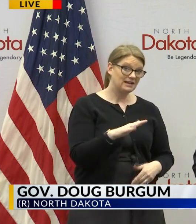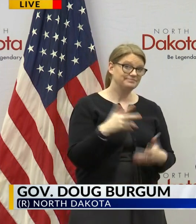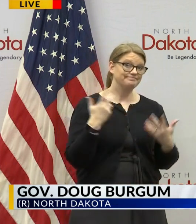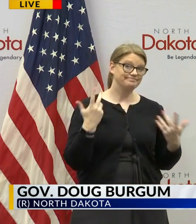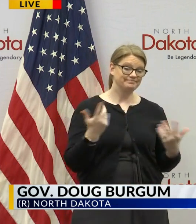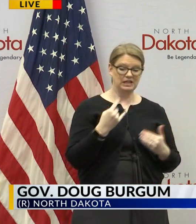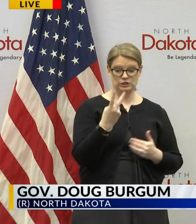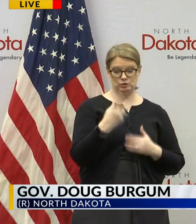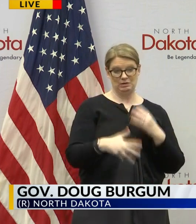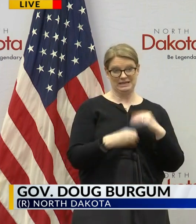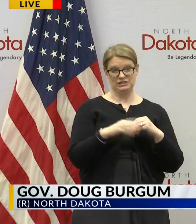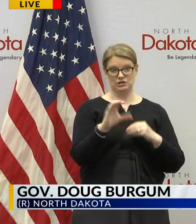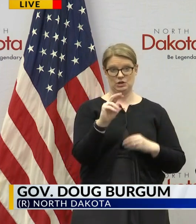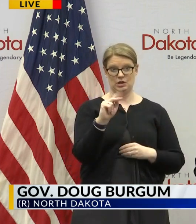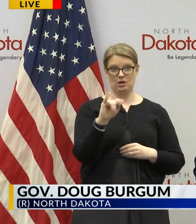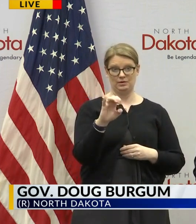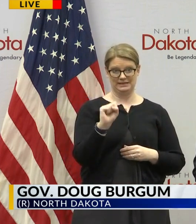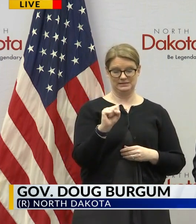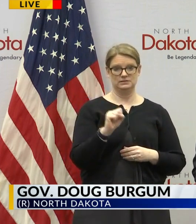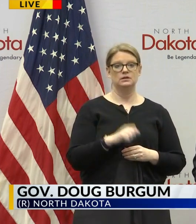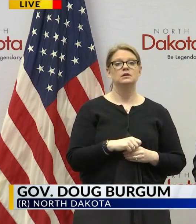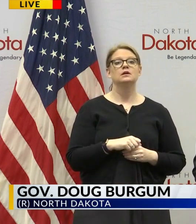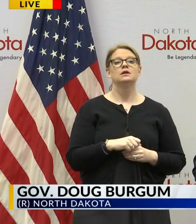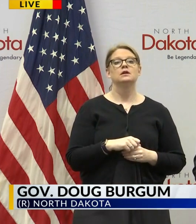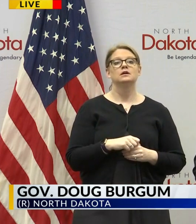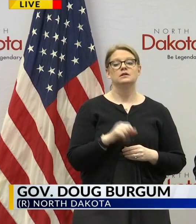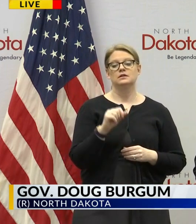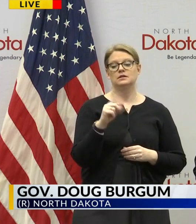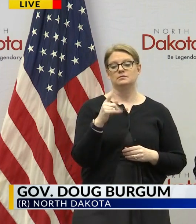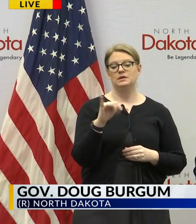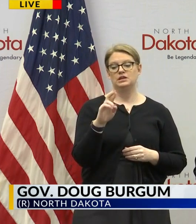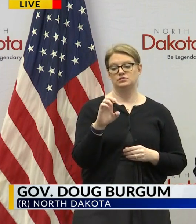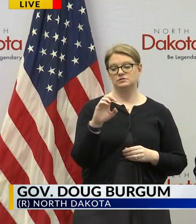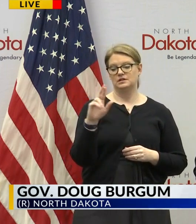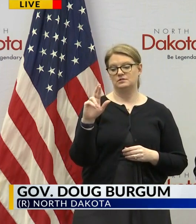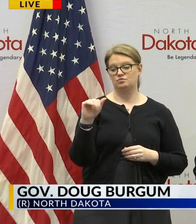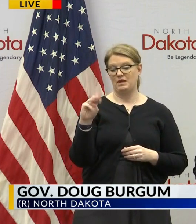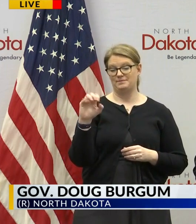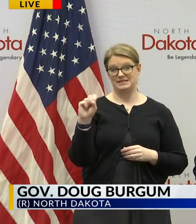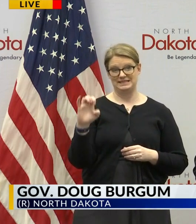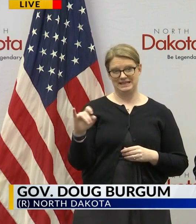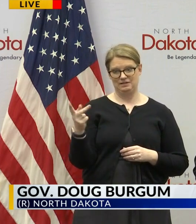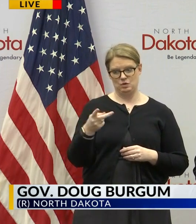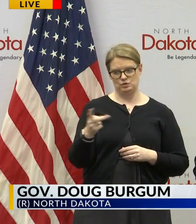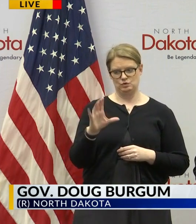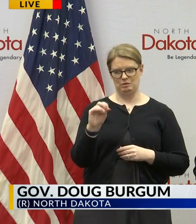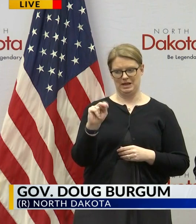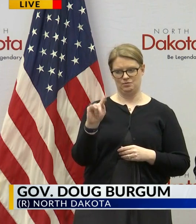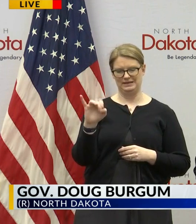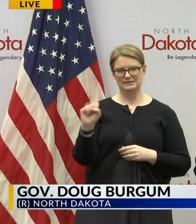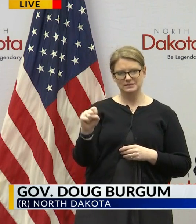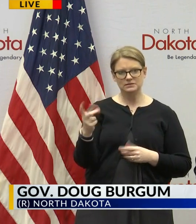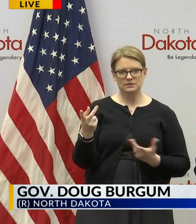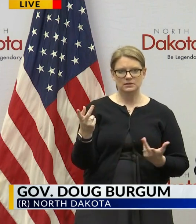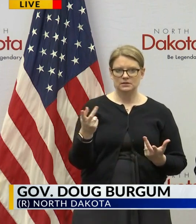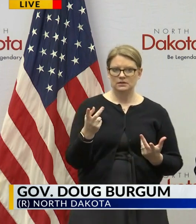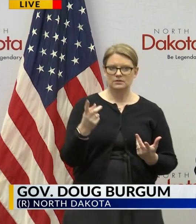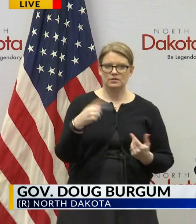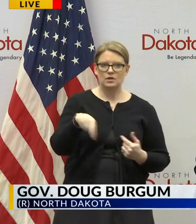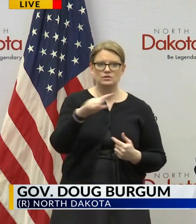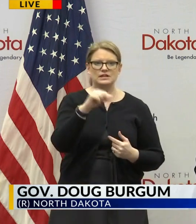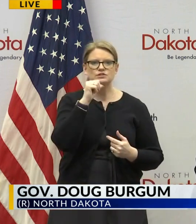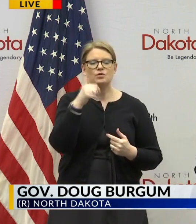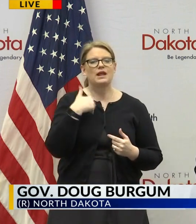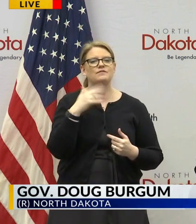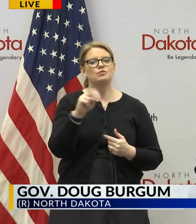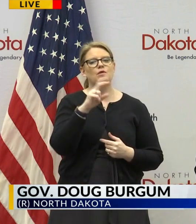counties in addition to Pierce and Ramsey and for those that are not don't have their North Dakota maps